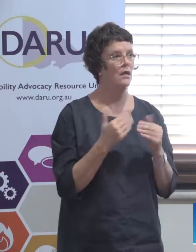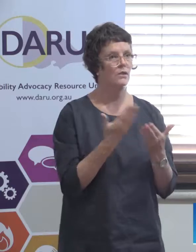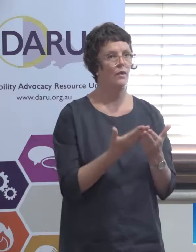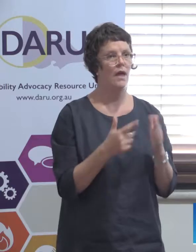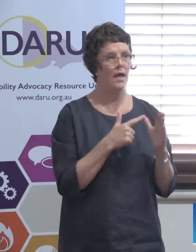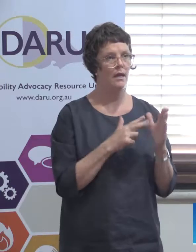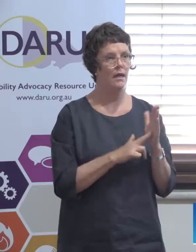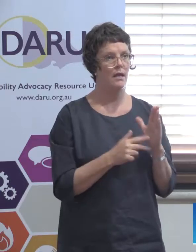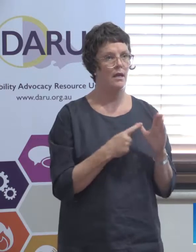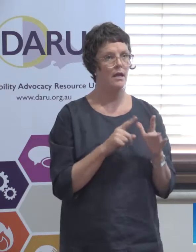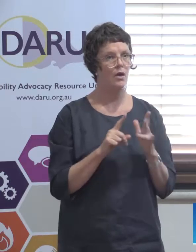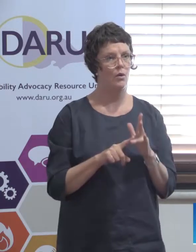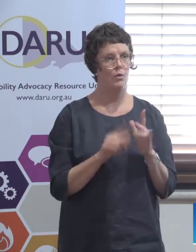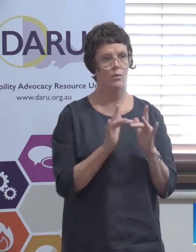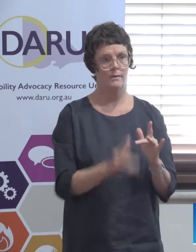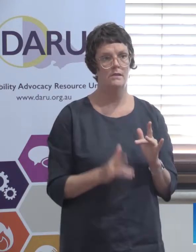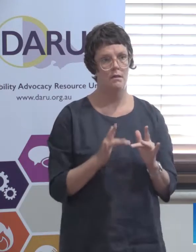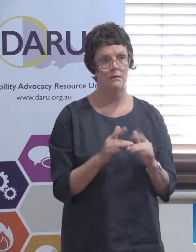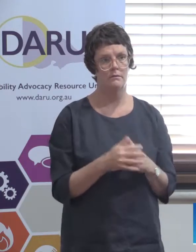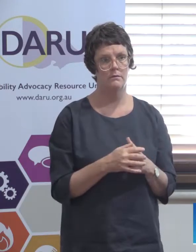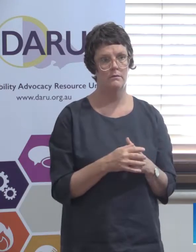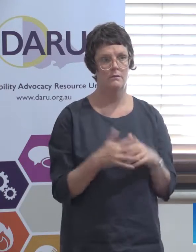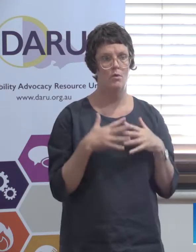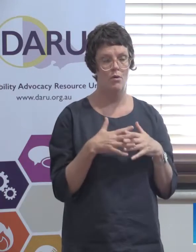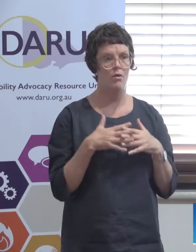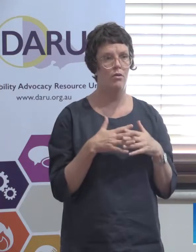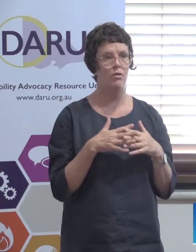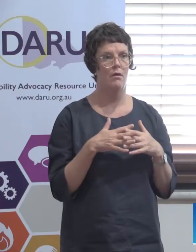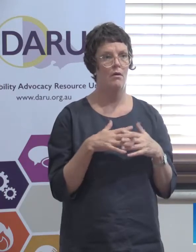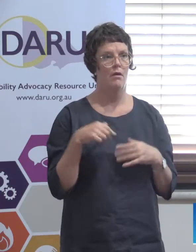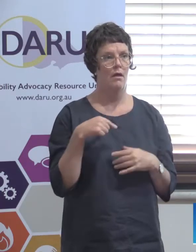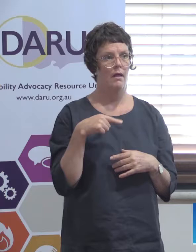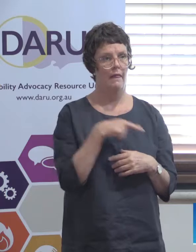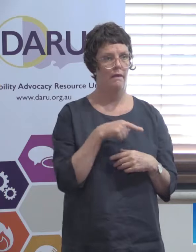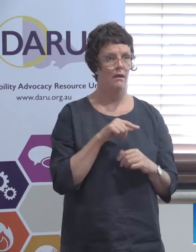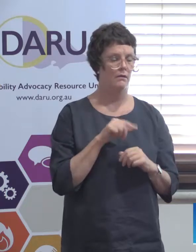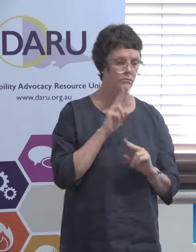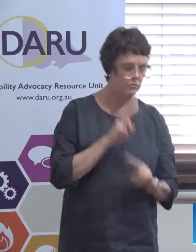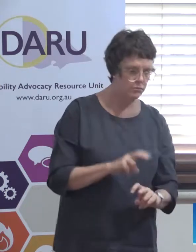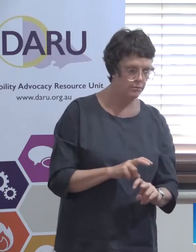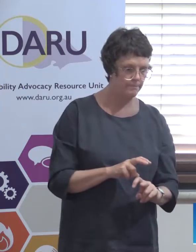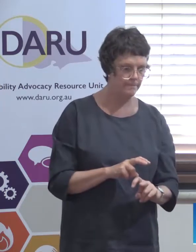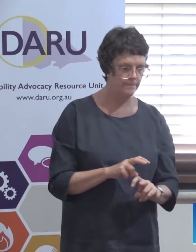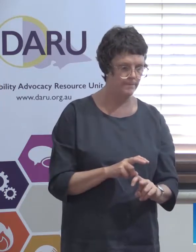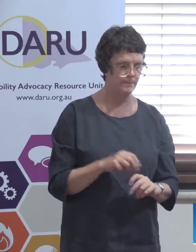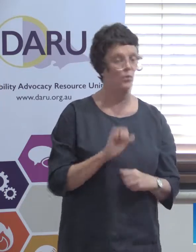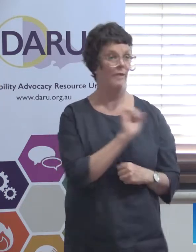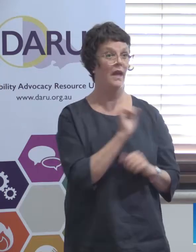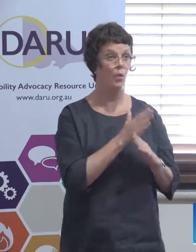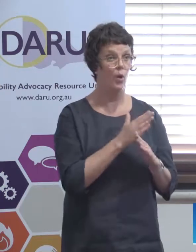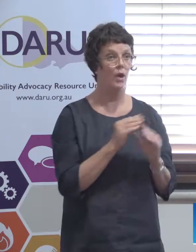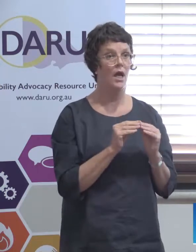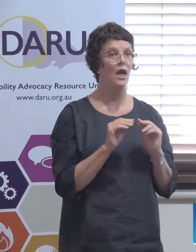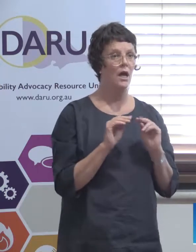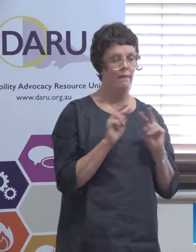ANAO website and it's they looked at the they what they look do is they look at the